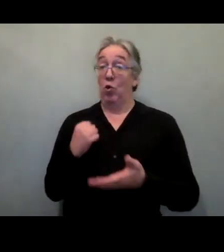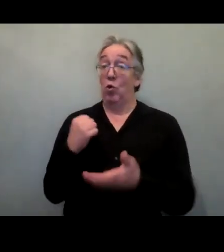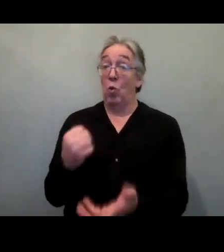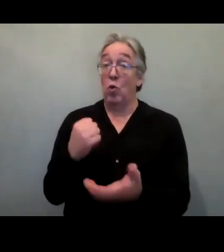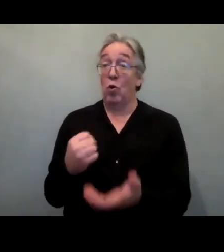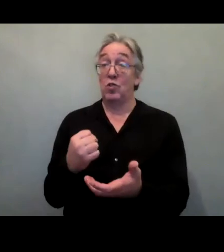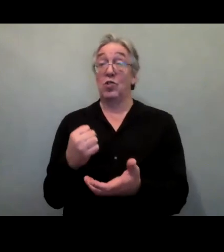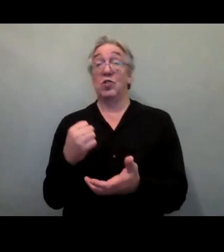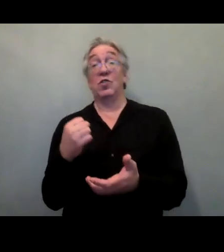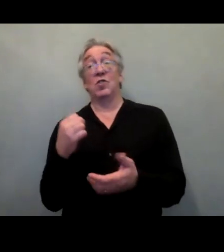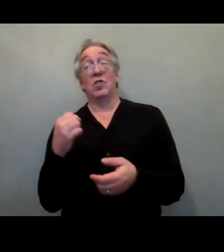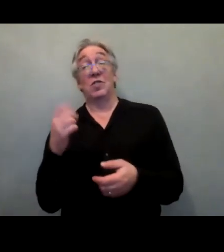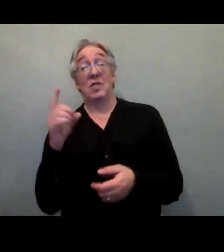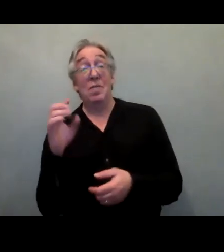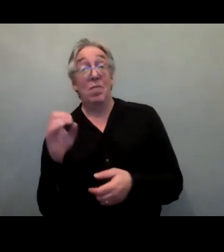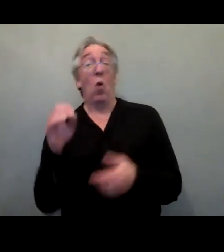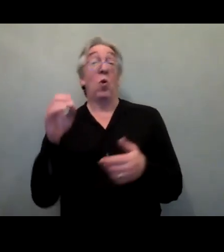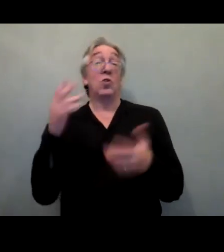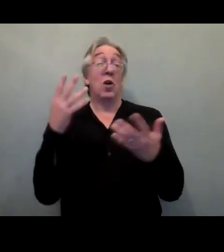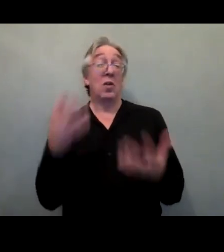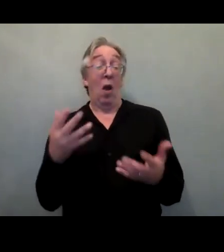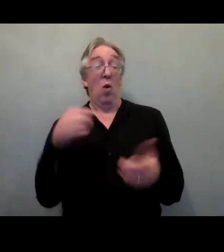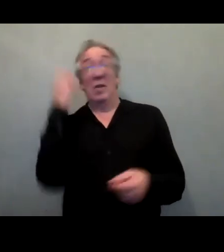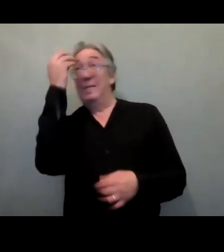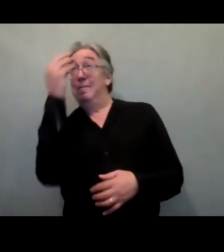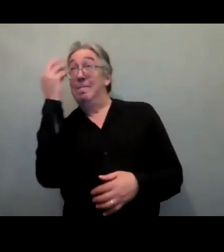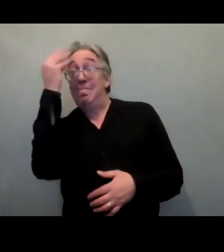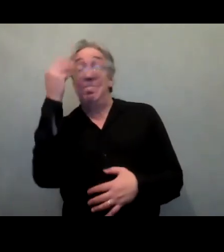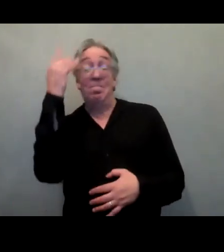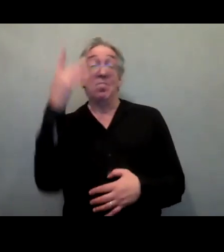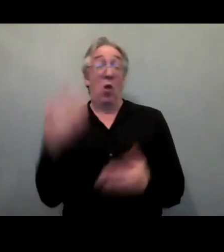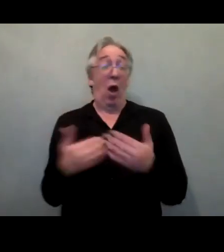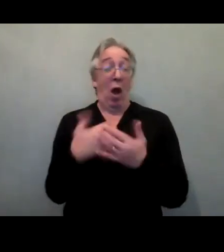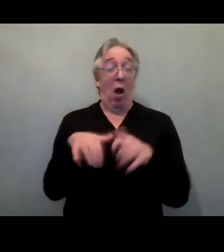make it an opportunity for the inclusion of people with disabilities.